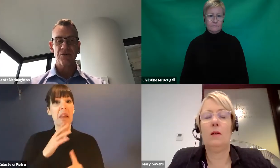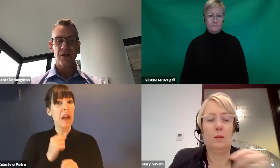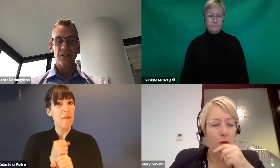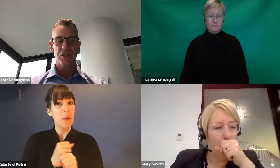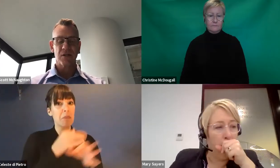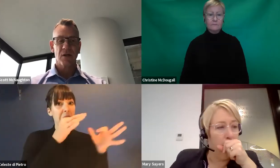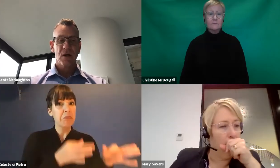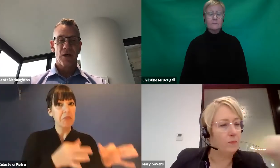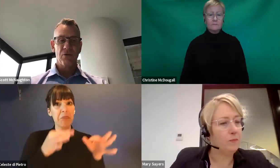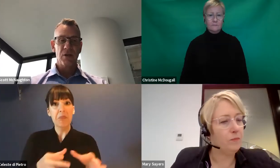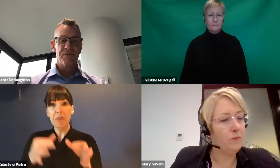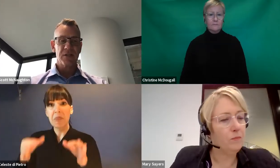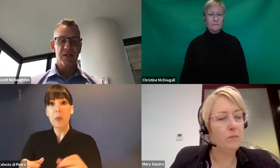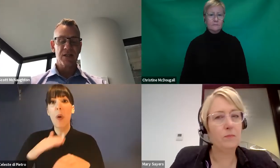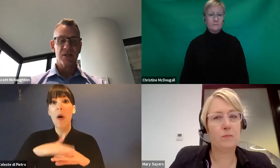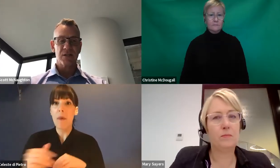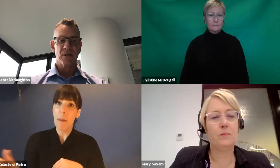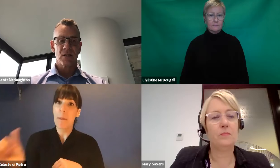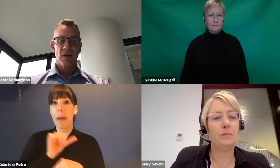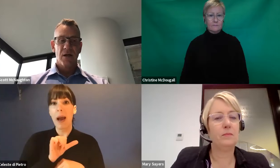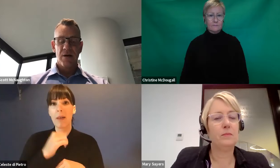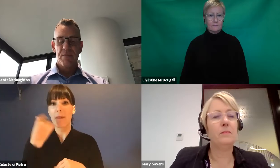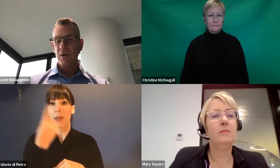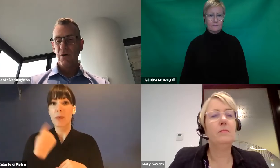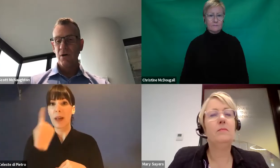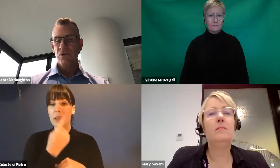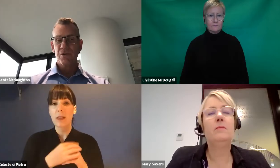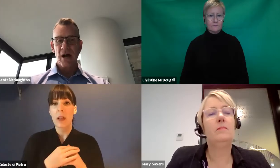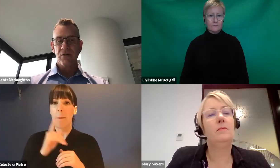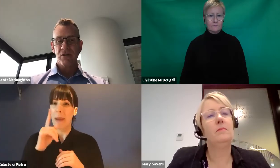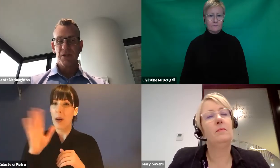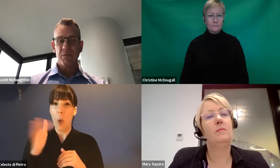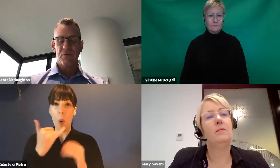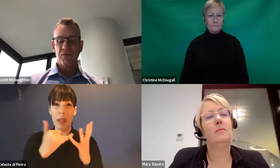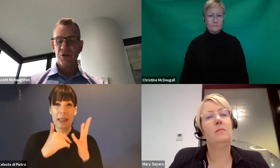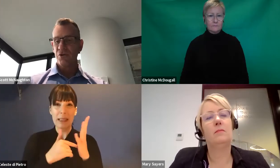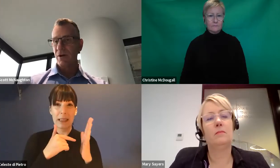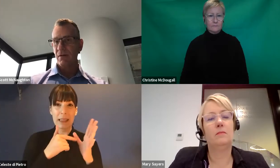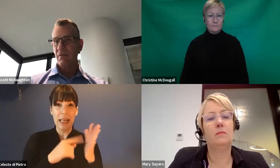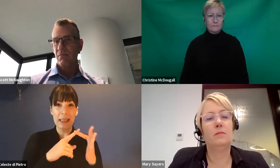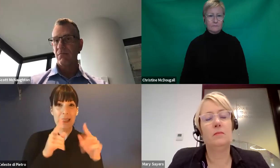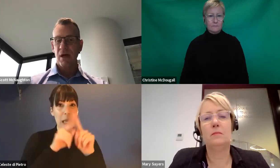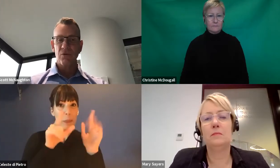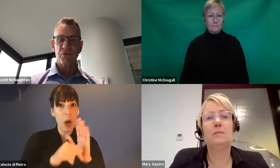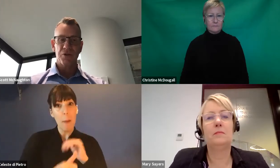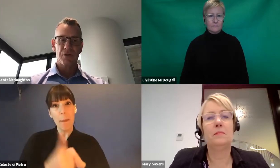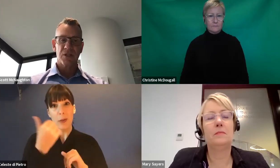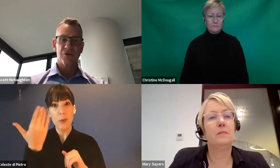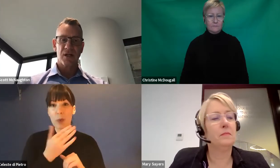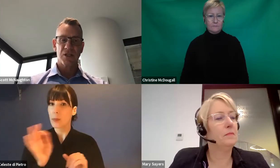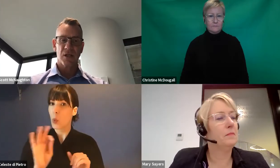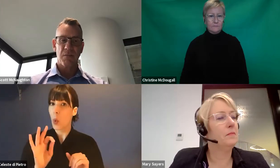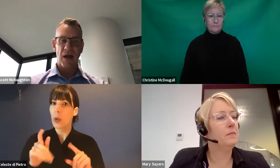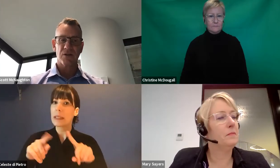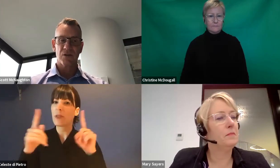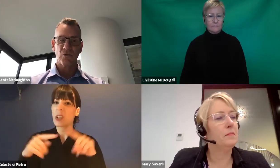that transition. And they're all at different stages. We know that schools are responsible for ensuring that all students are